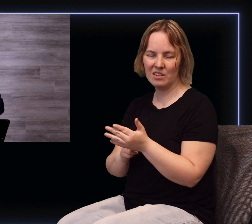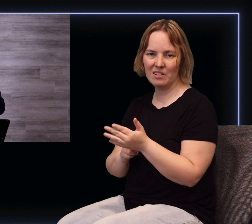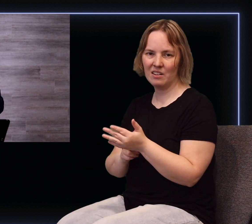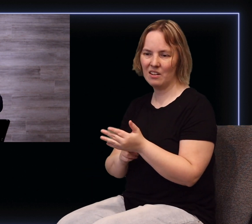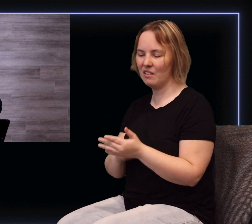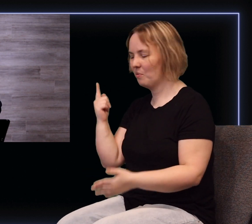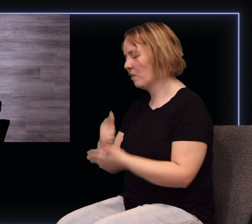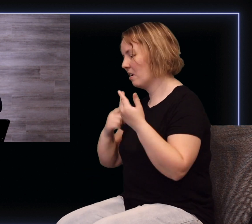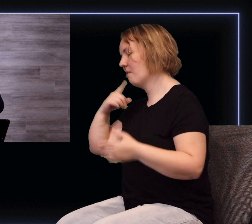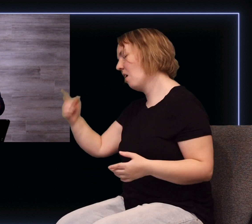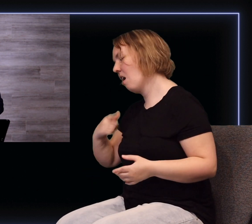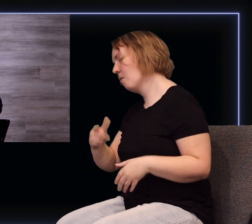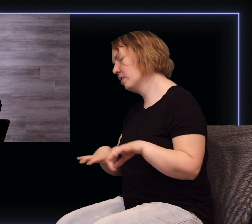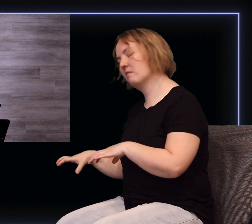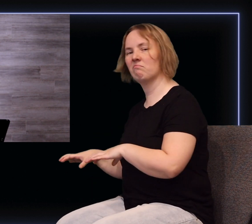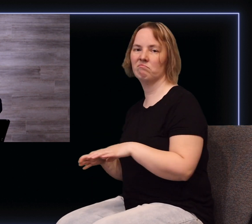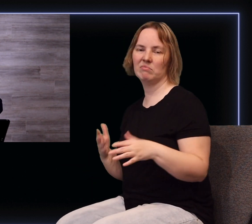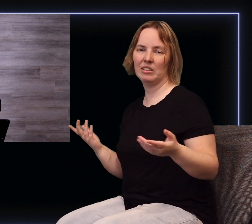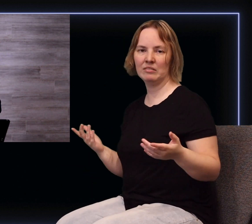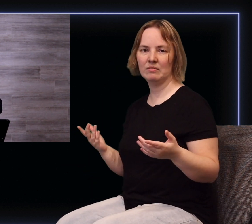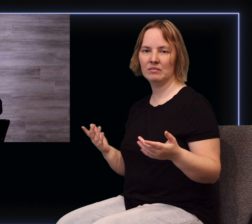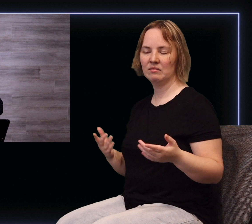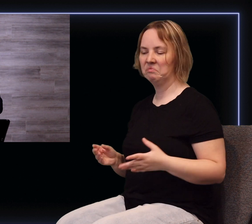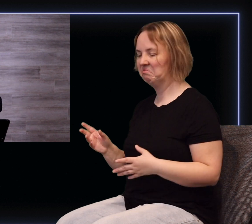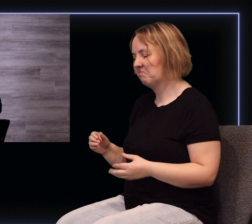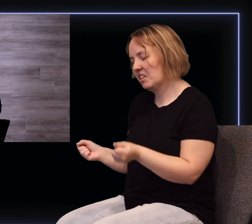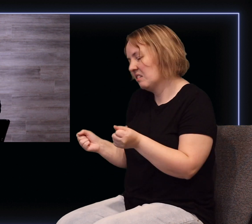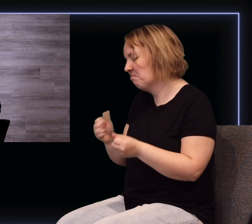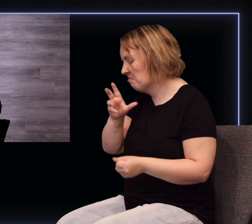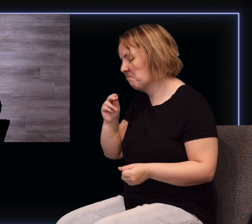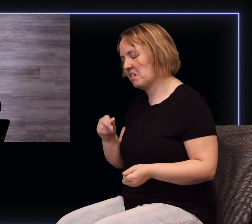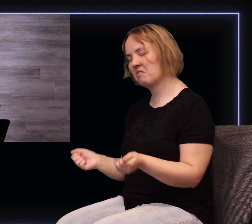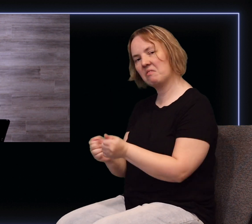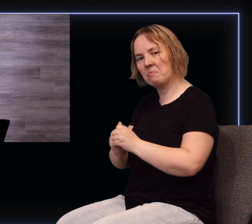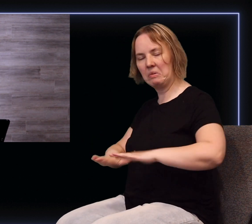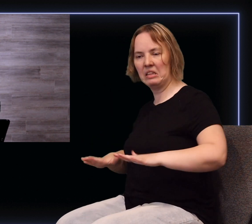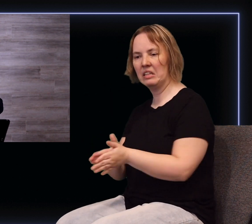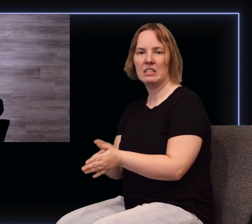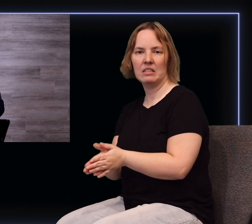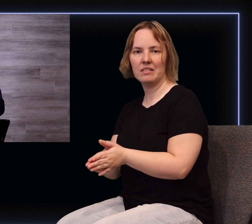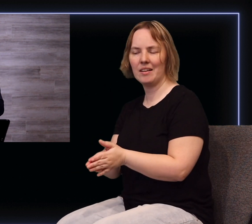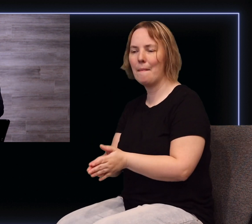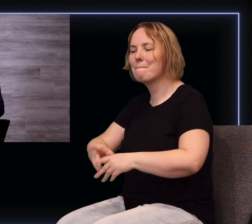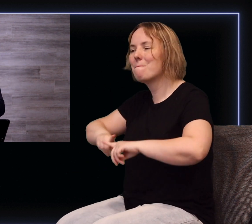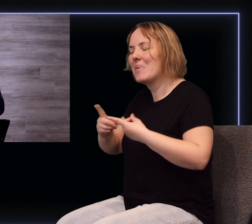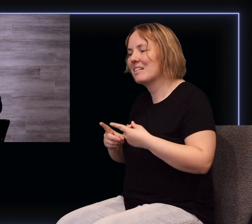reenactment of what I've always done rather than there being a complacency, there is actually, again, that sense of